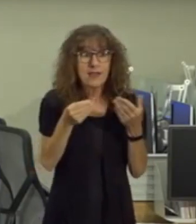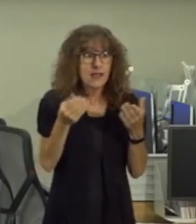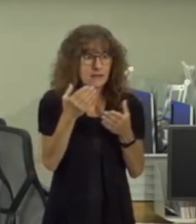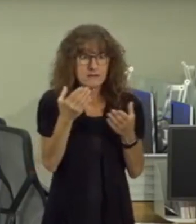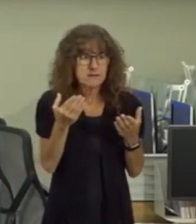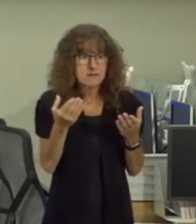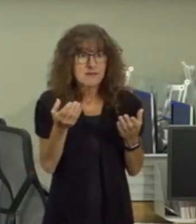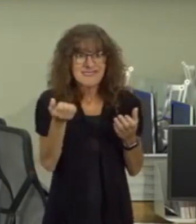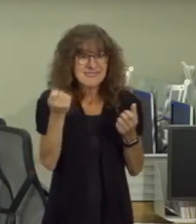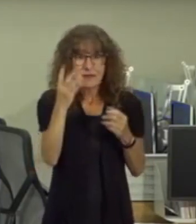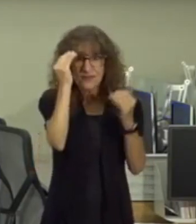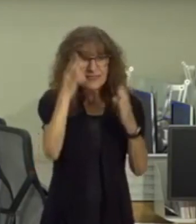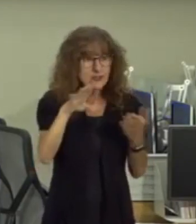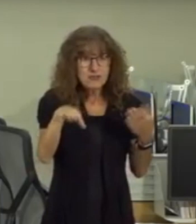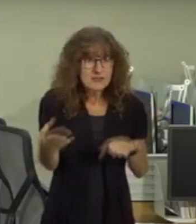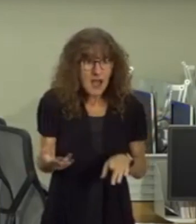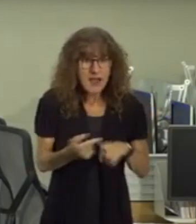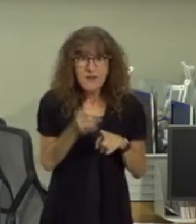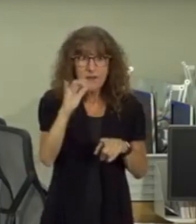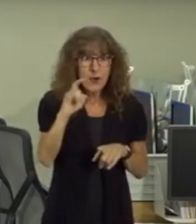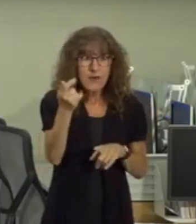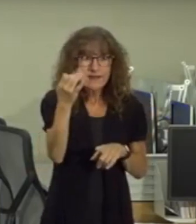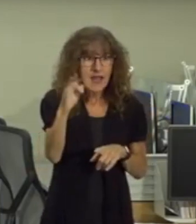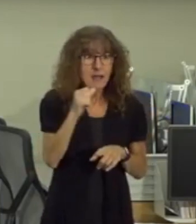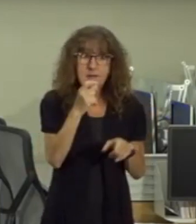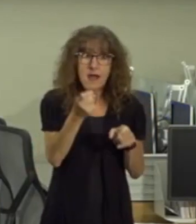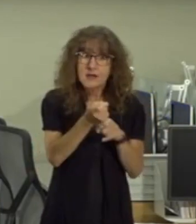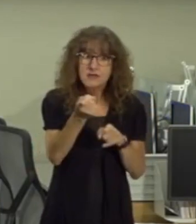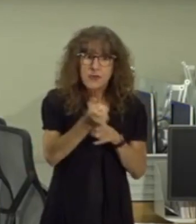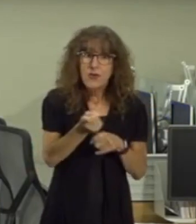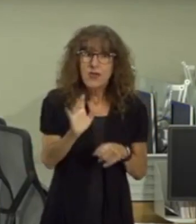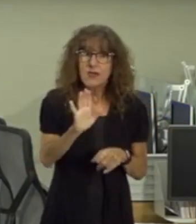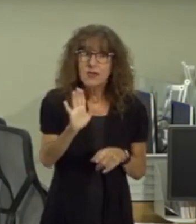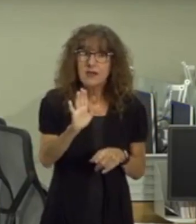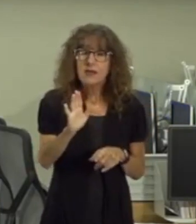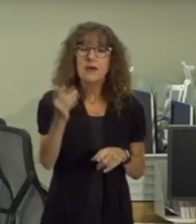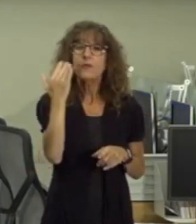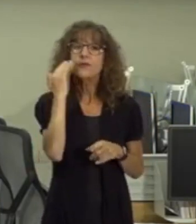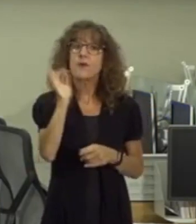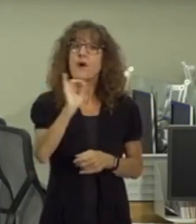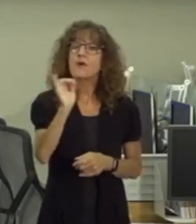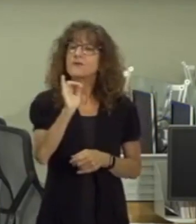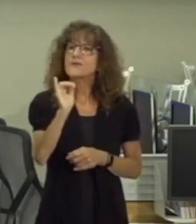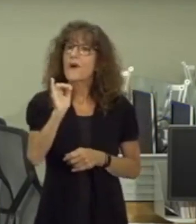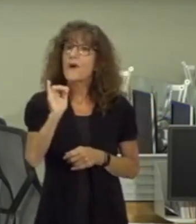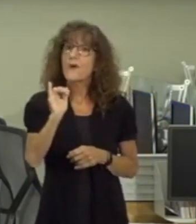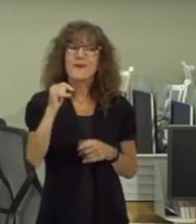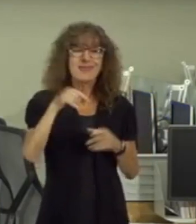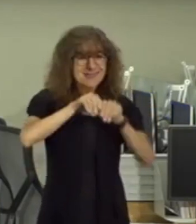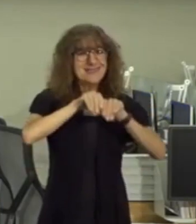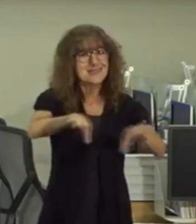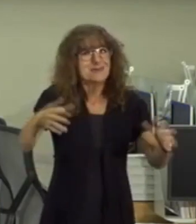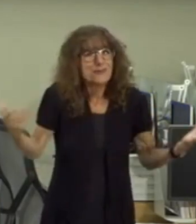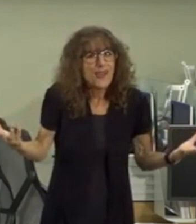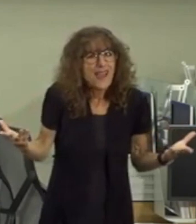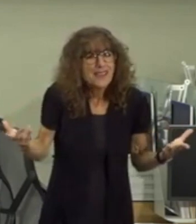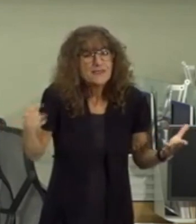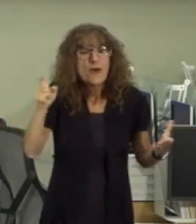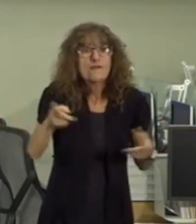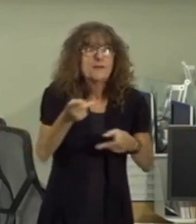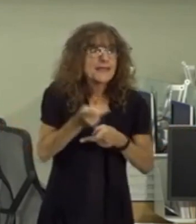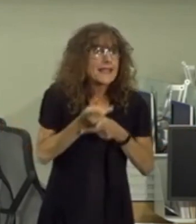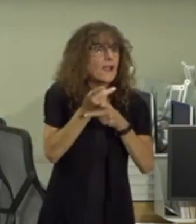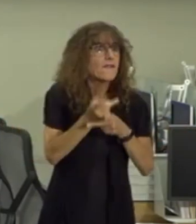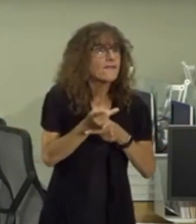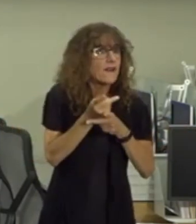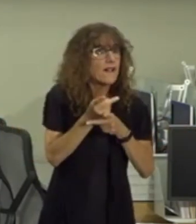teachers this year who died of covet 19 this is not a joke so we are and we know also that this spreads so we have to be really